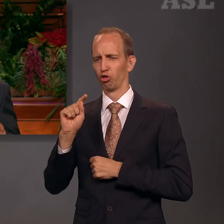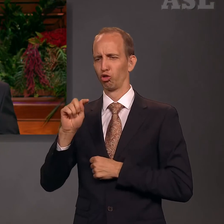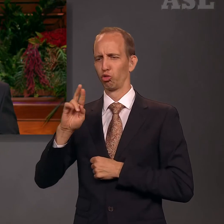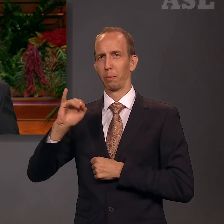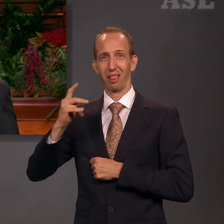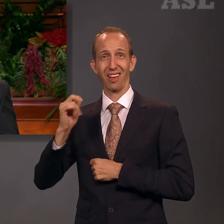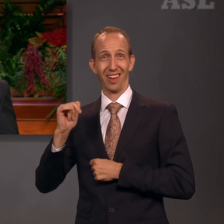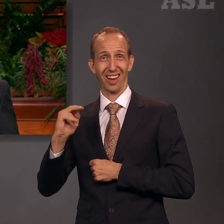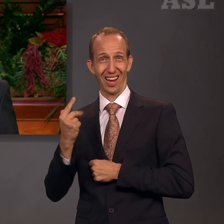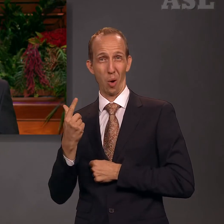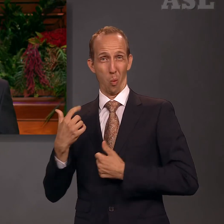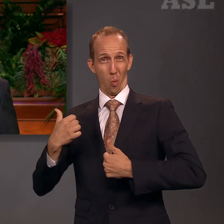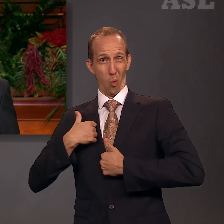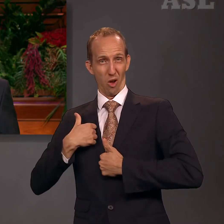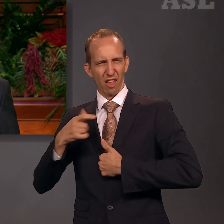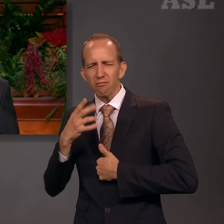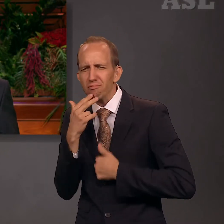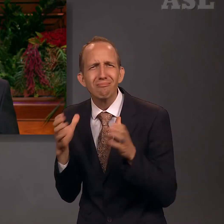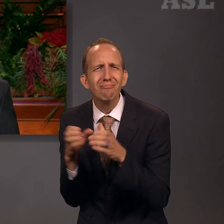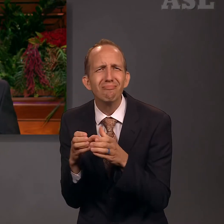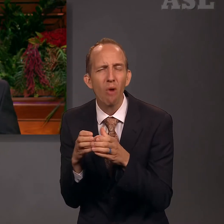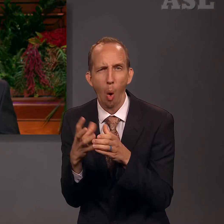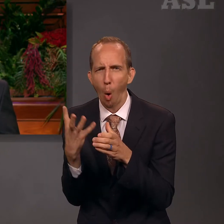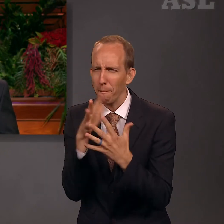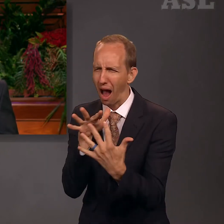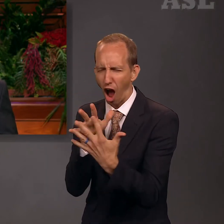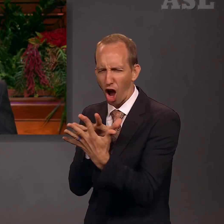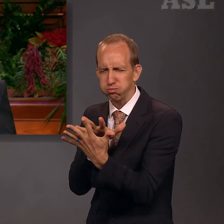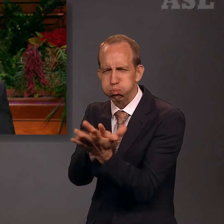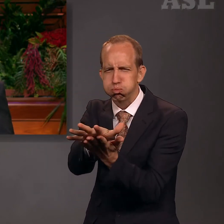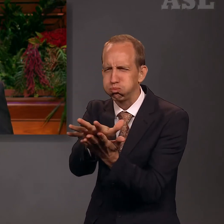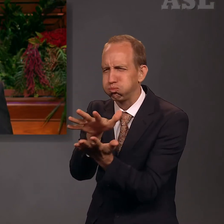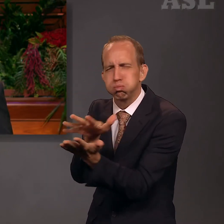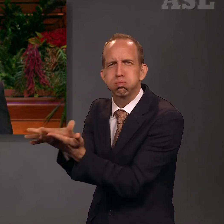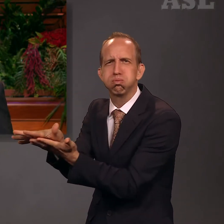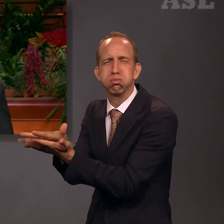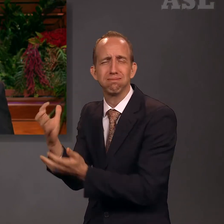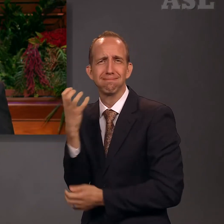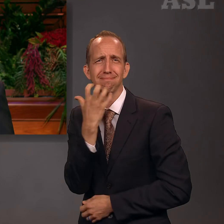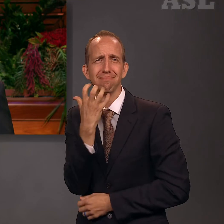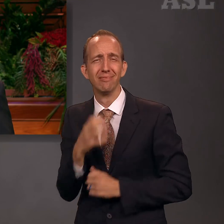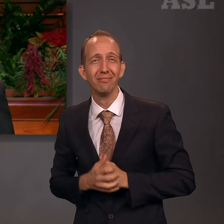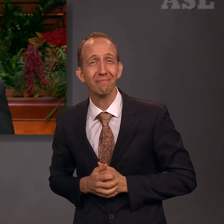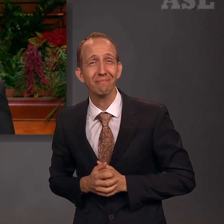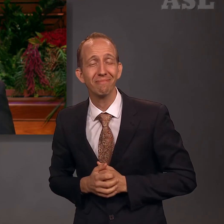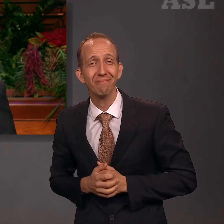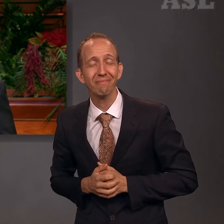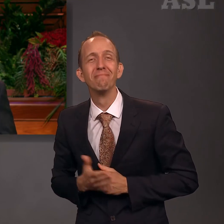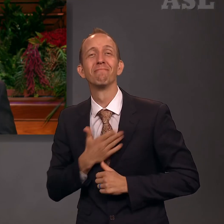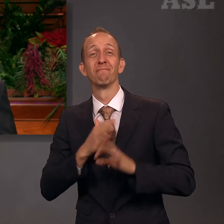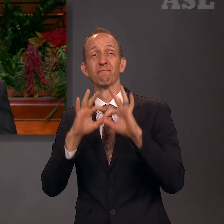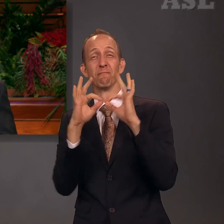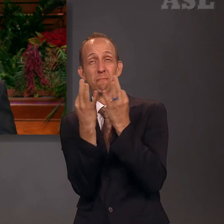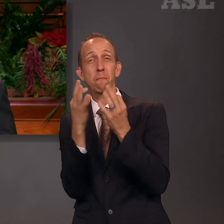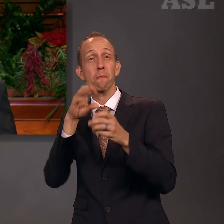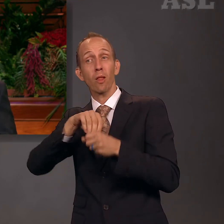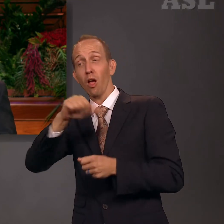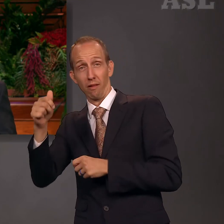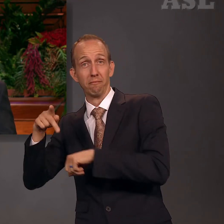family and many Filipino saints went through a similar conversion process. When we accepted the gospel of Jesus